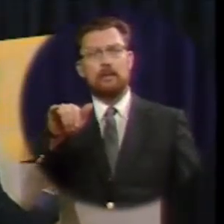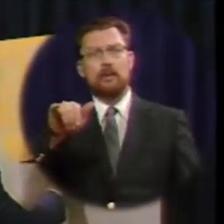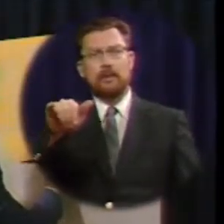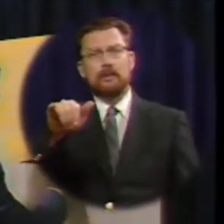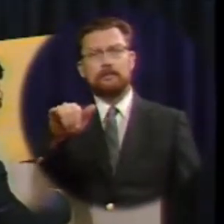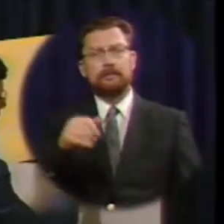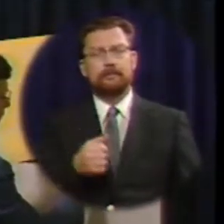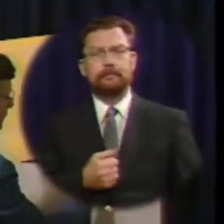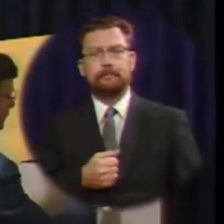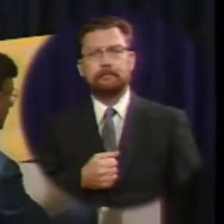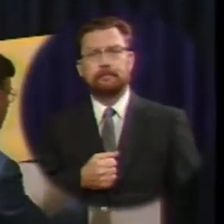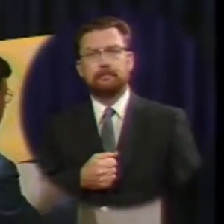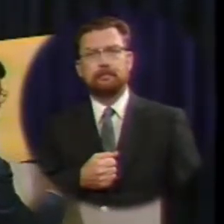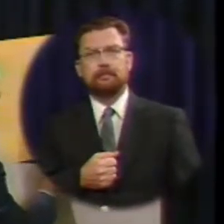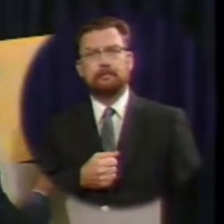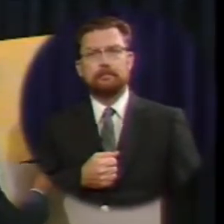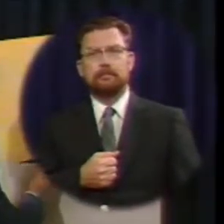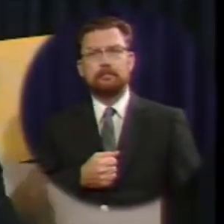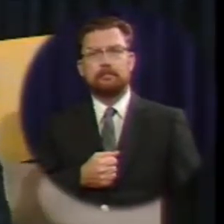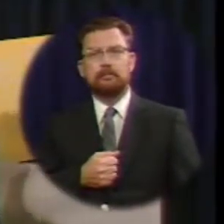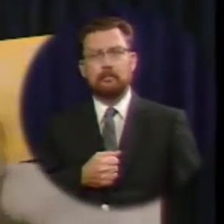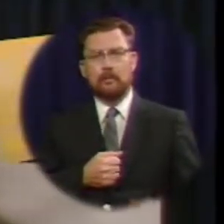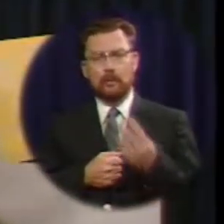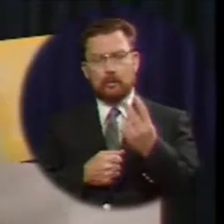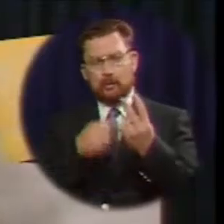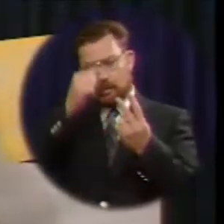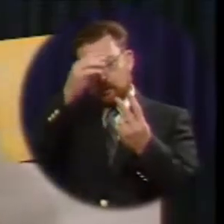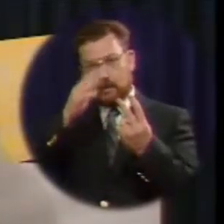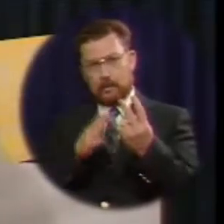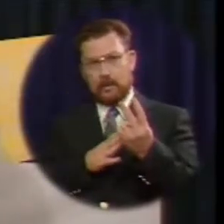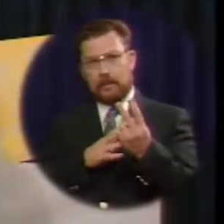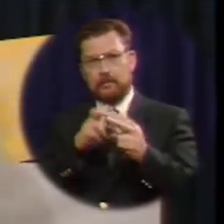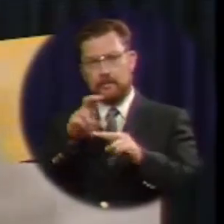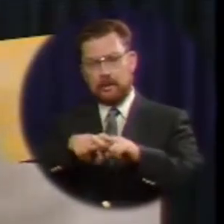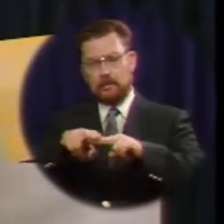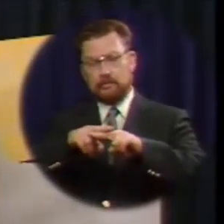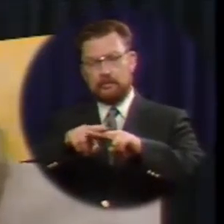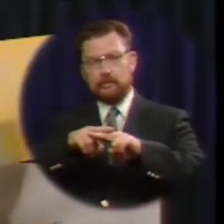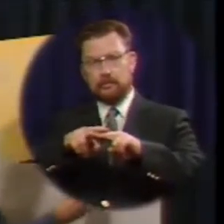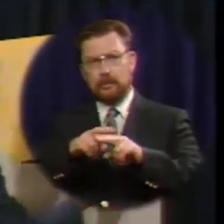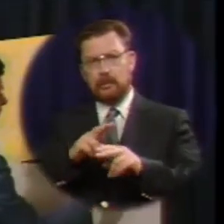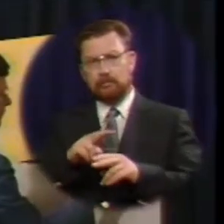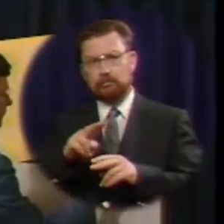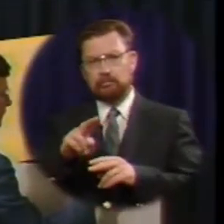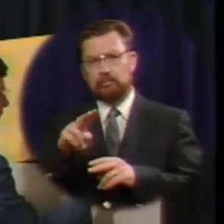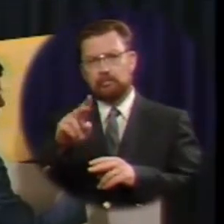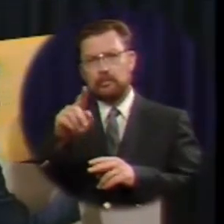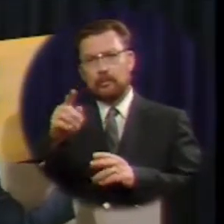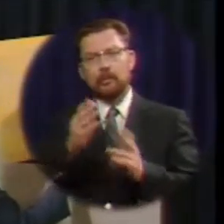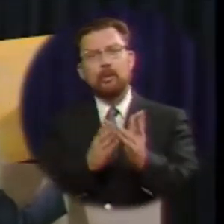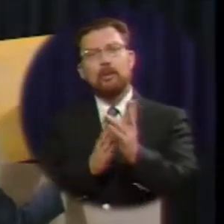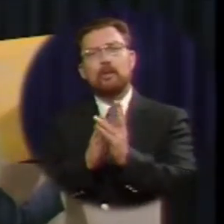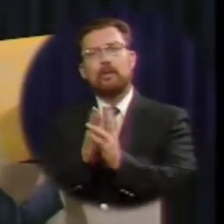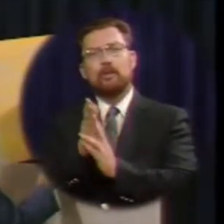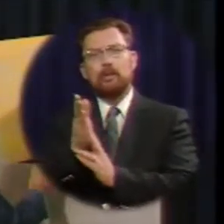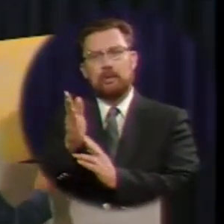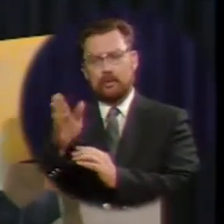two men sat in a train as it made its way through the night from Glasgow to